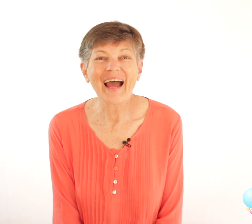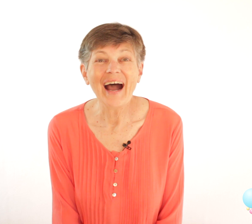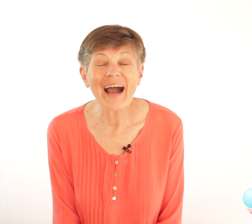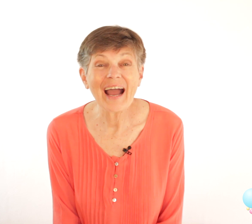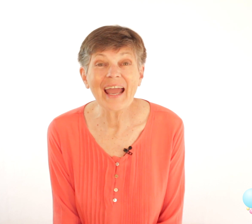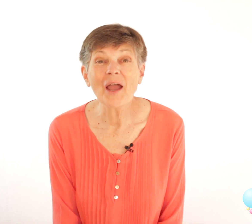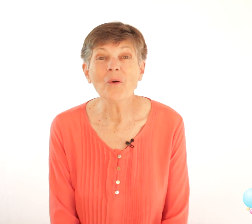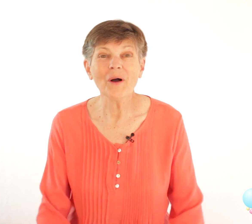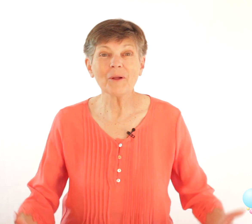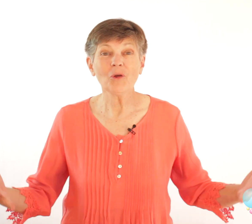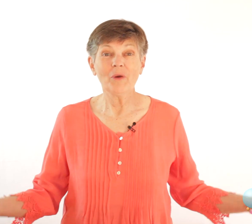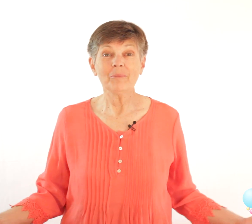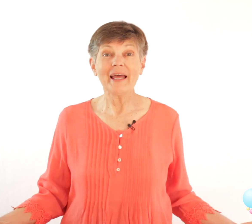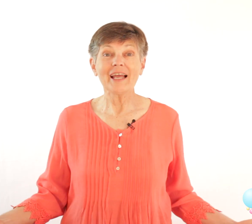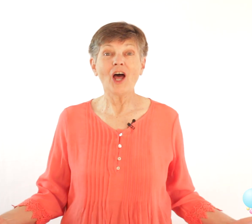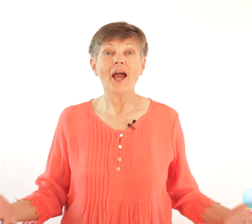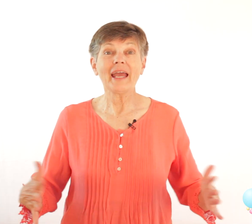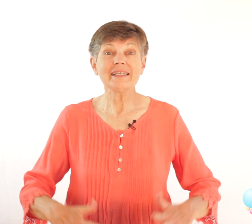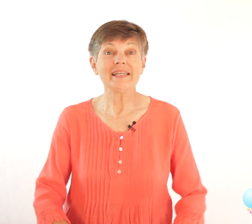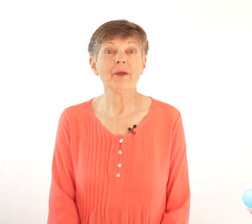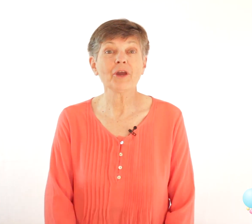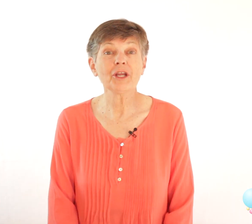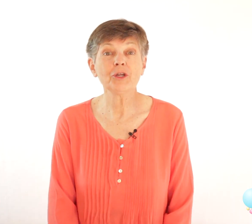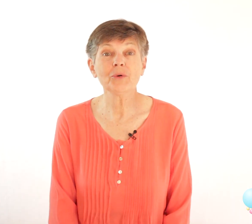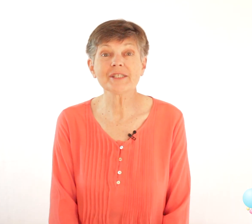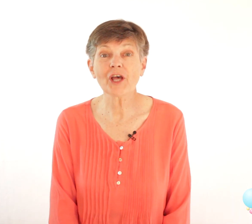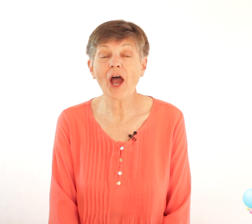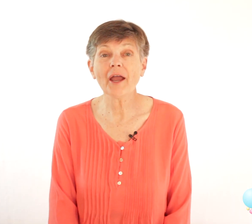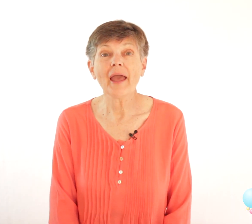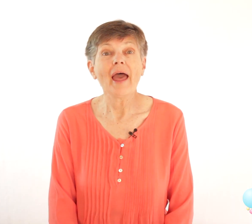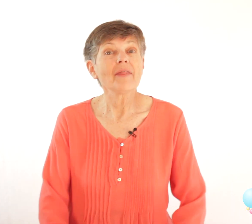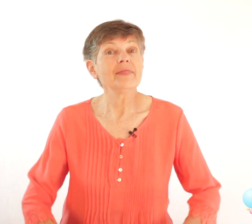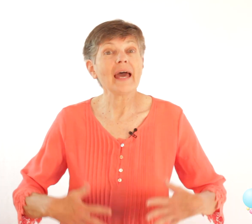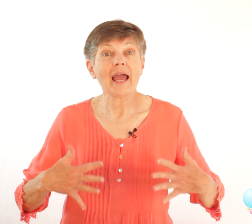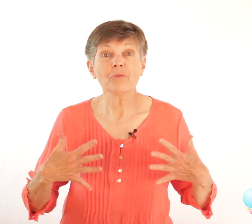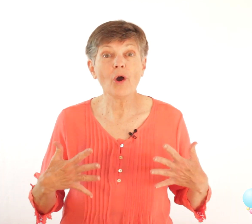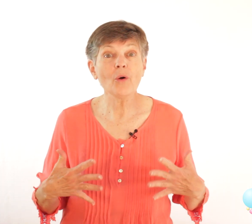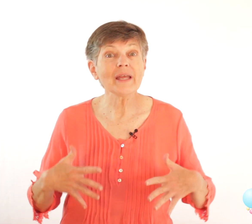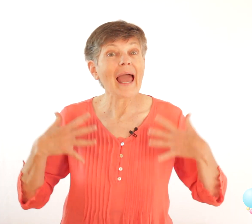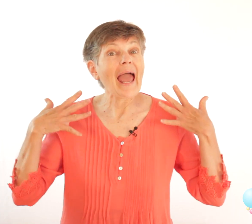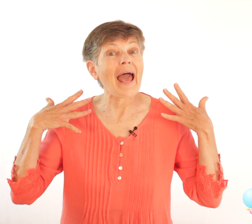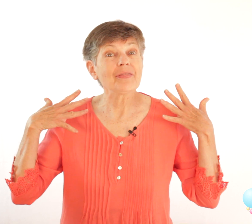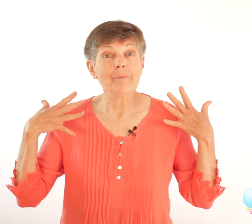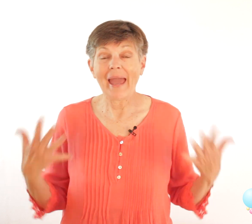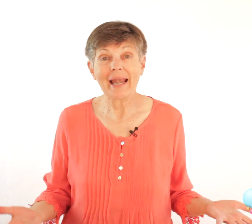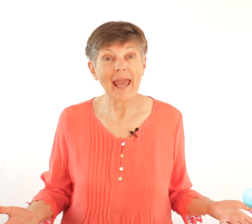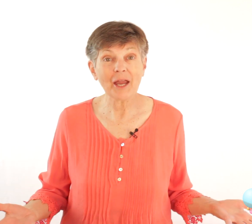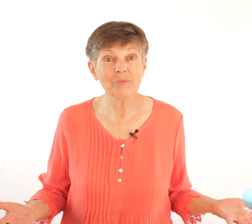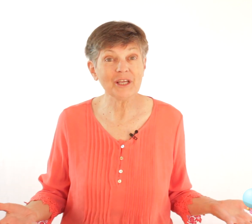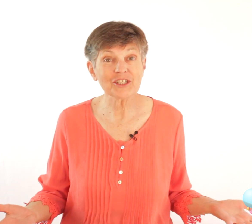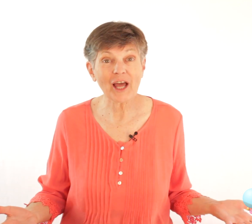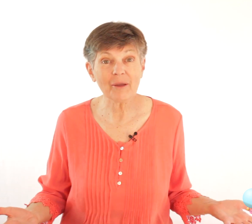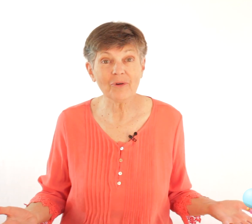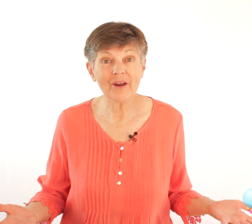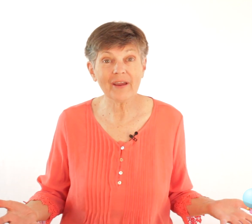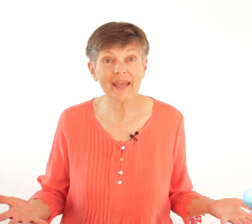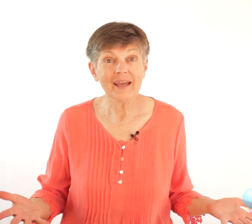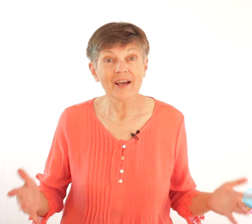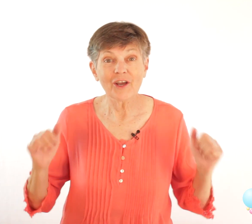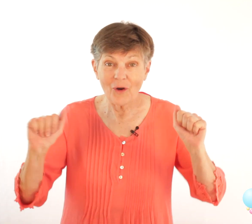hi welcome to we play along and today we're going to do a song that I wrote at the Manhattan Beach Library go